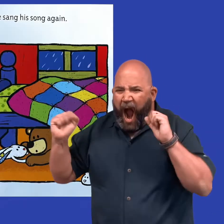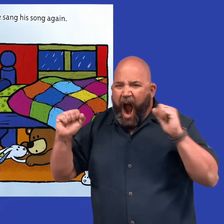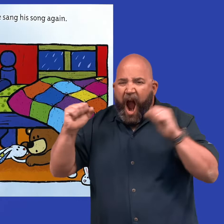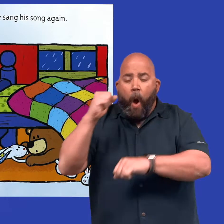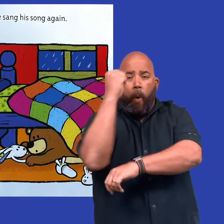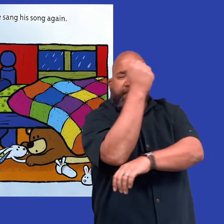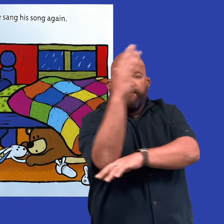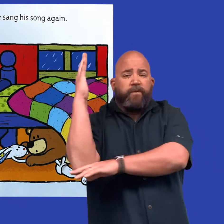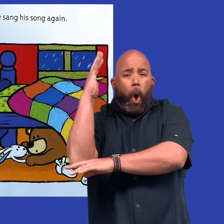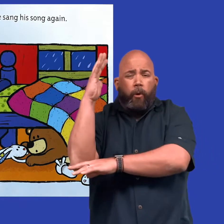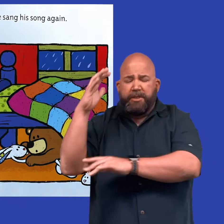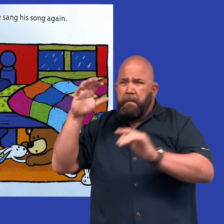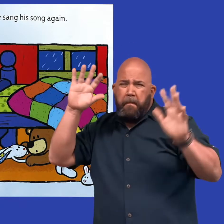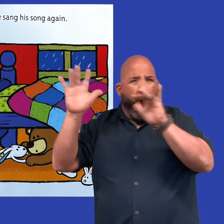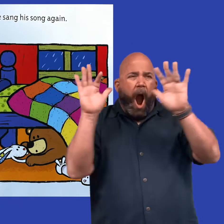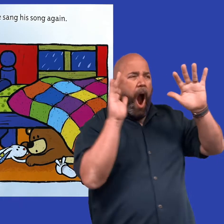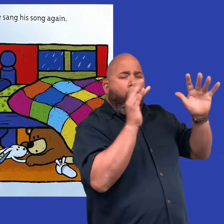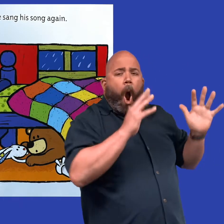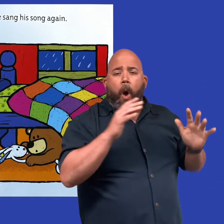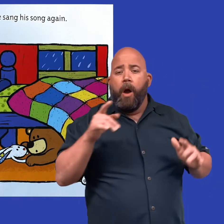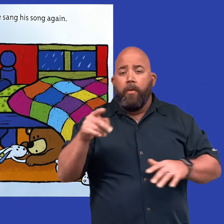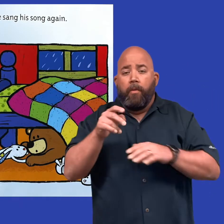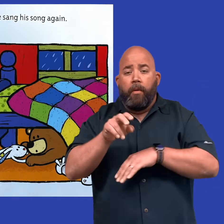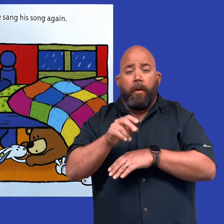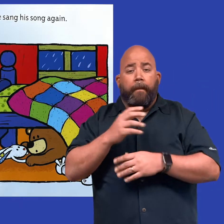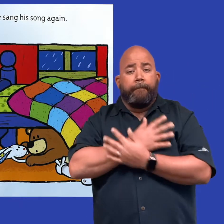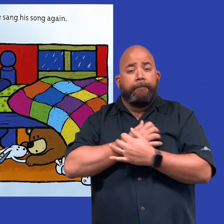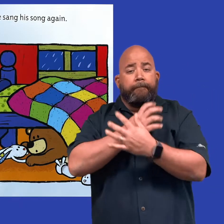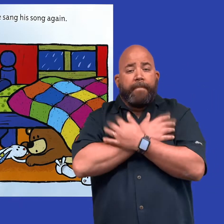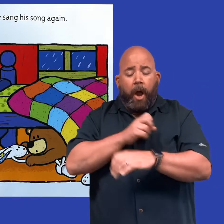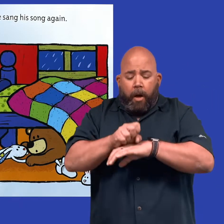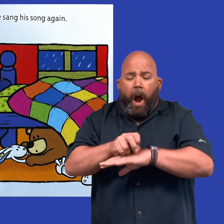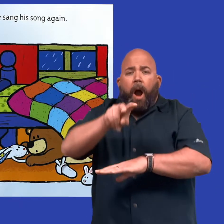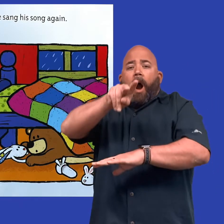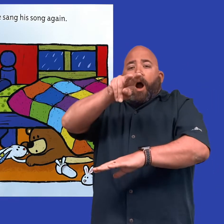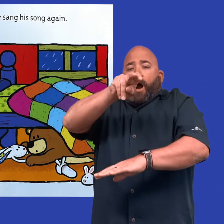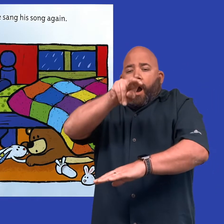But when a thundering sound rumbled through the forest, it startled Bear.